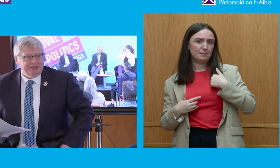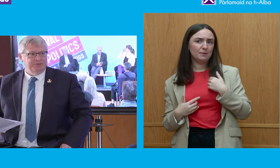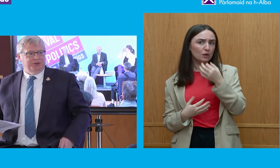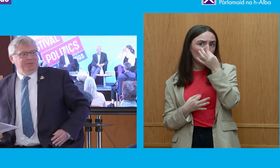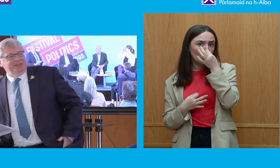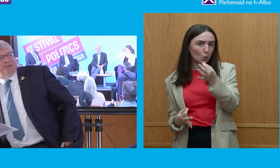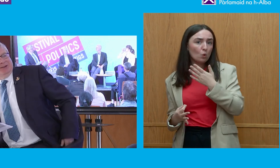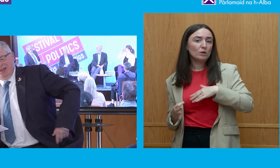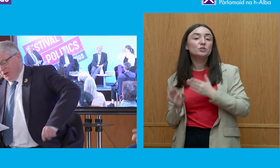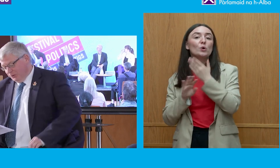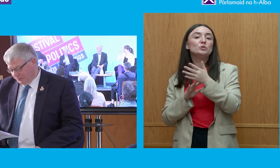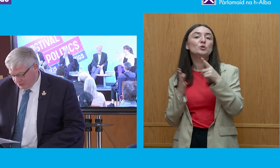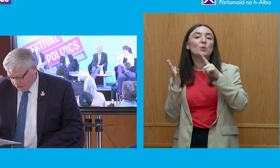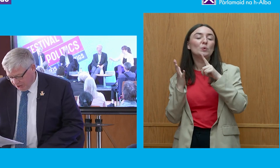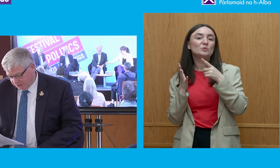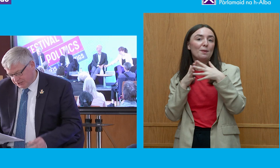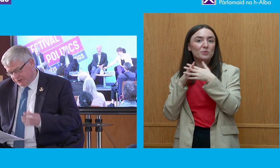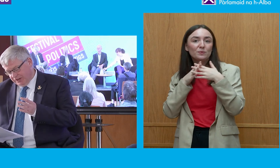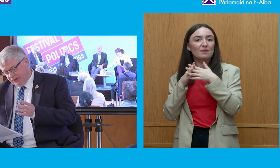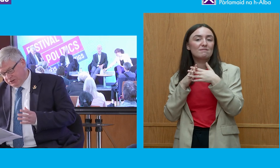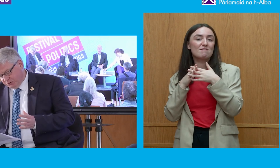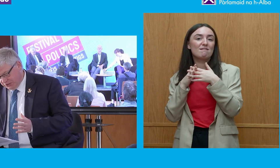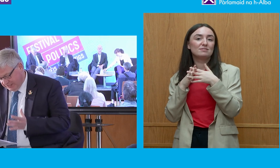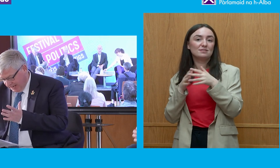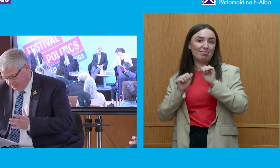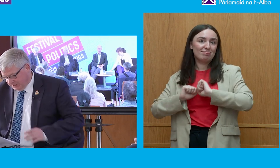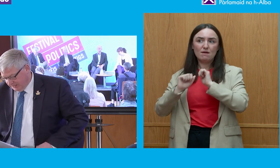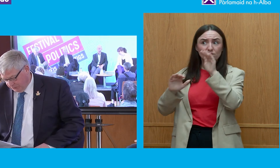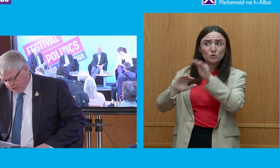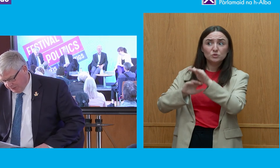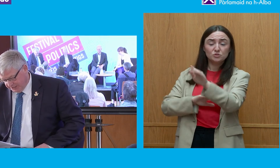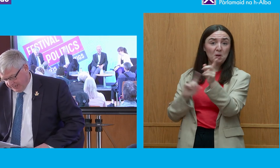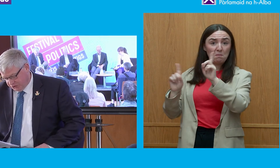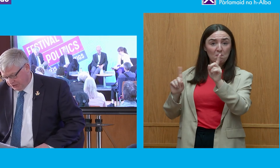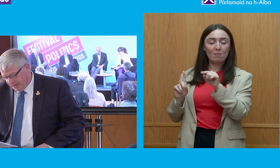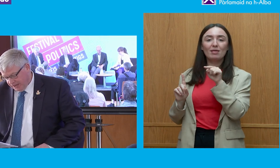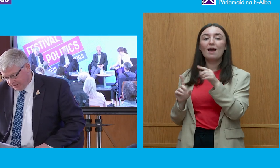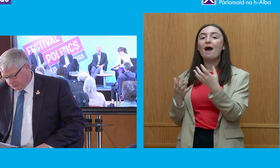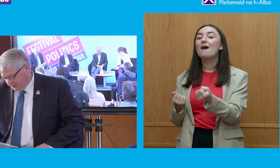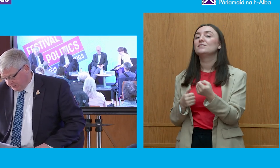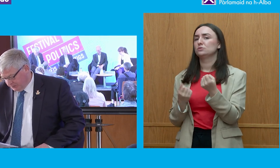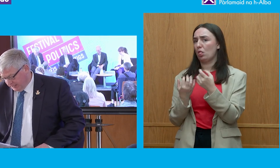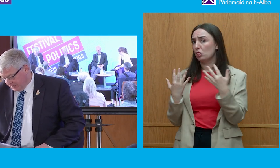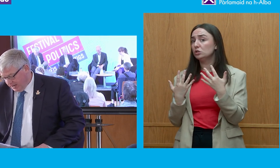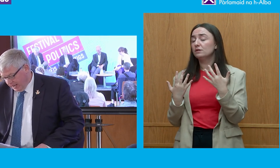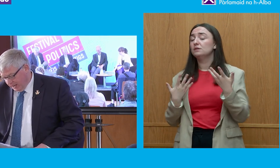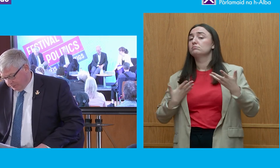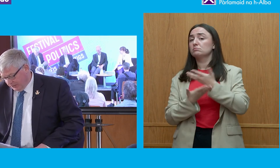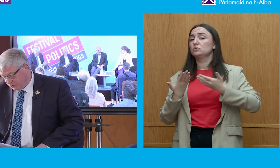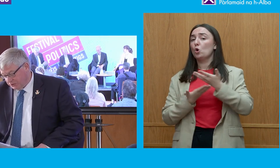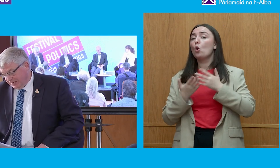and so many of the comments about what the future holds there are other talks today particularly on the US election at 315